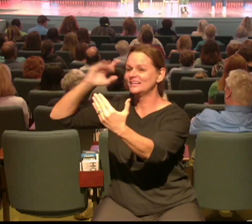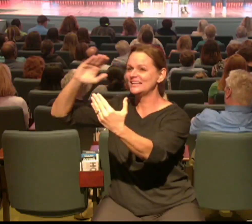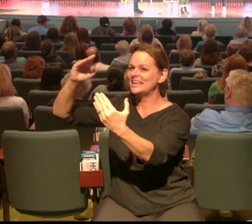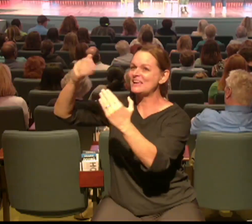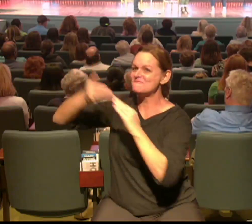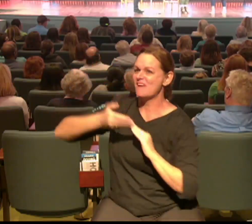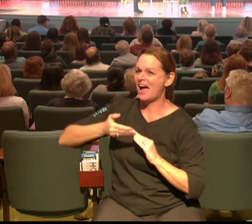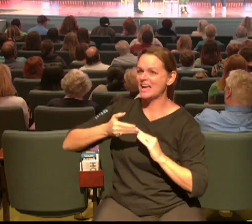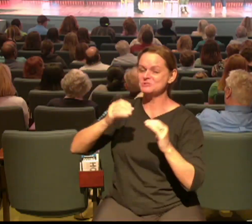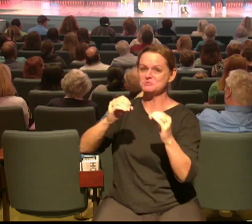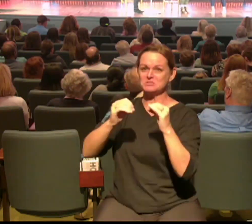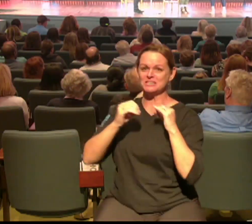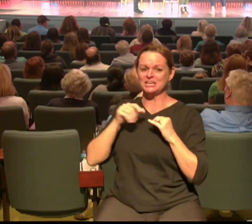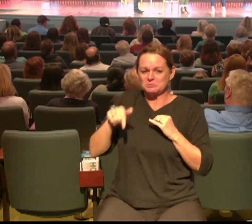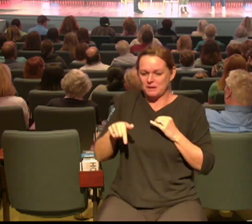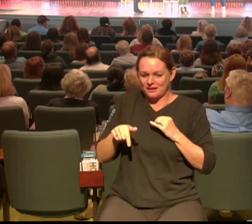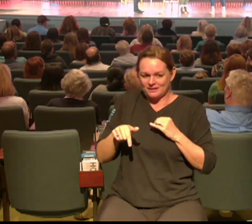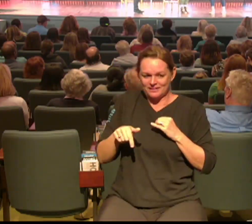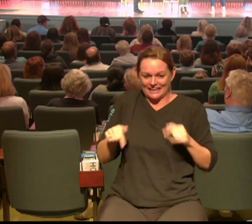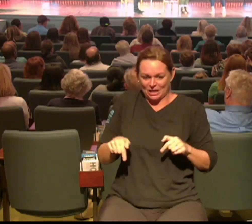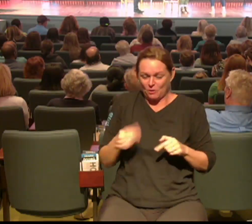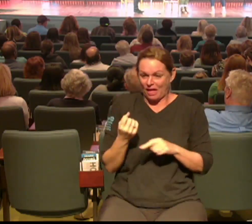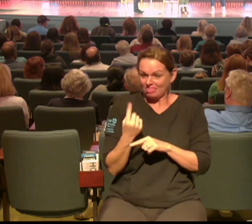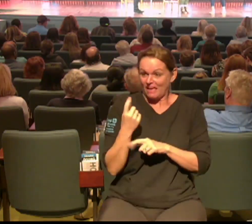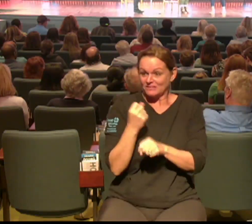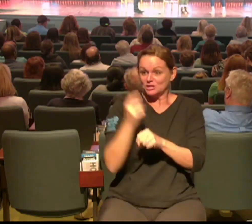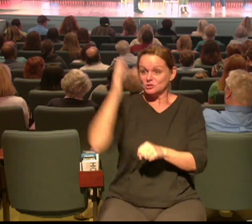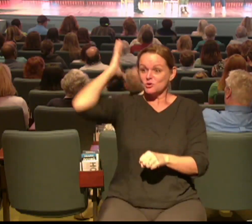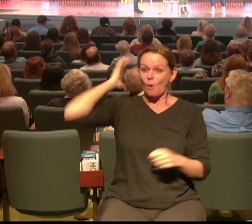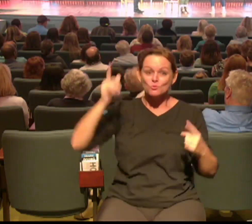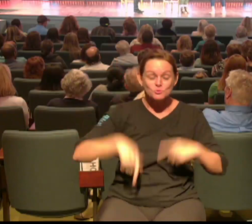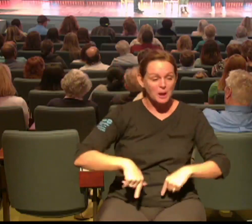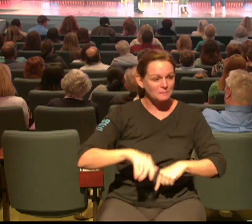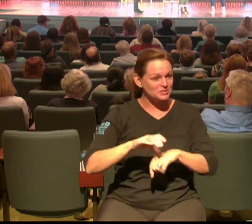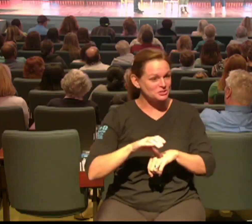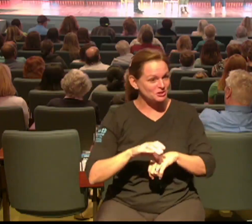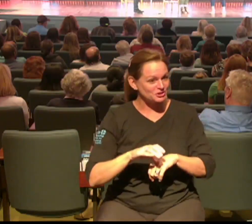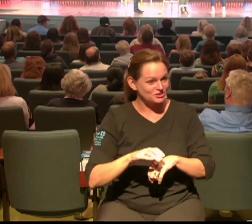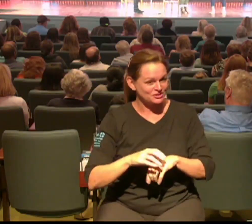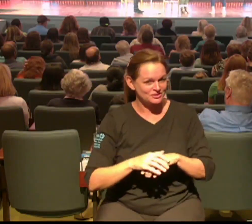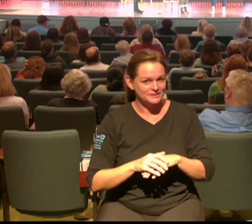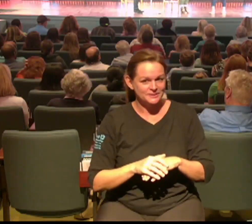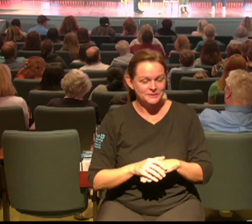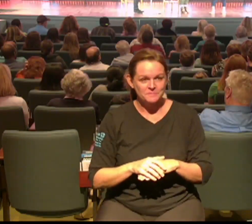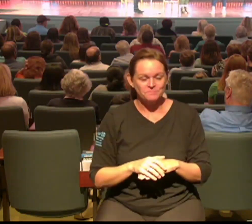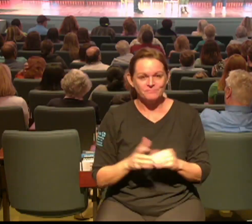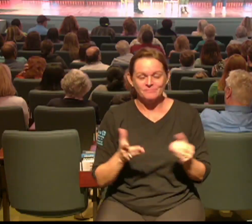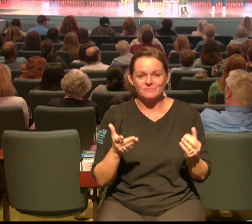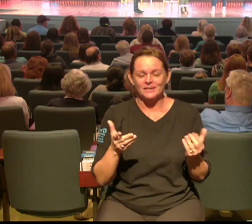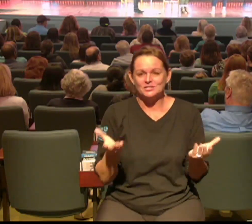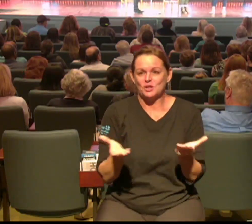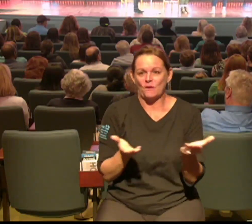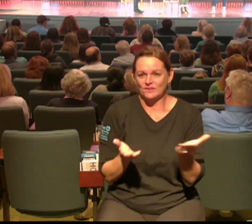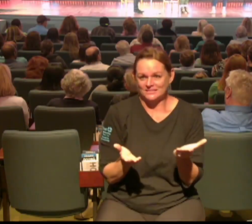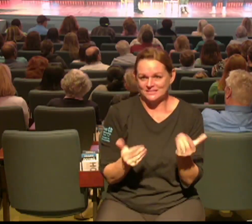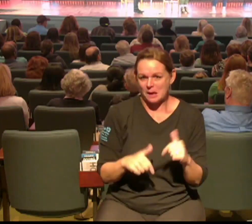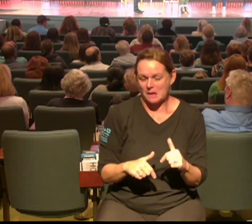visit a service 11 years ago never would I have guessed that an invitation to go watch you be